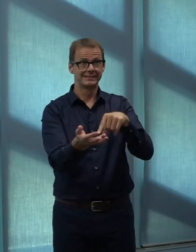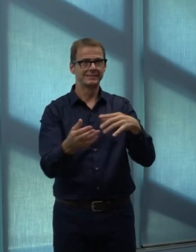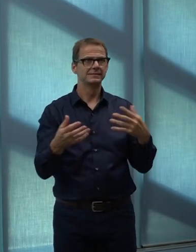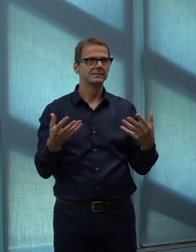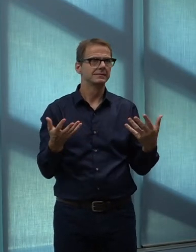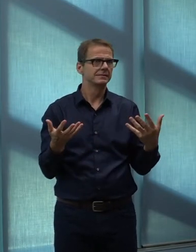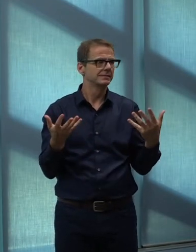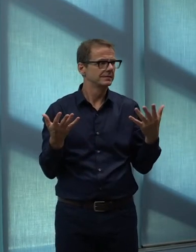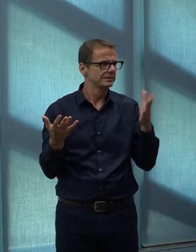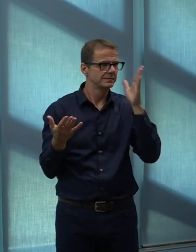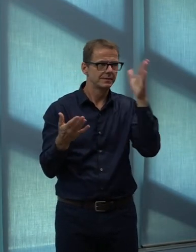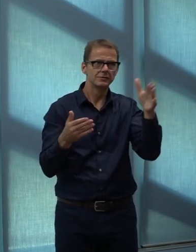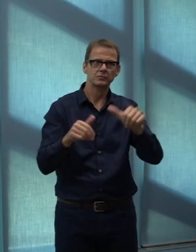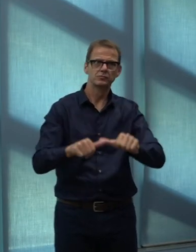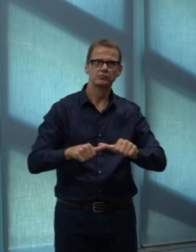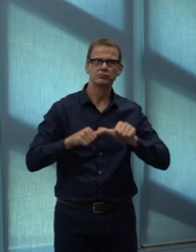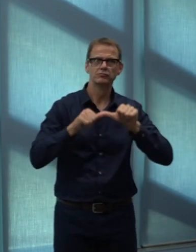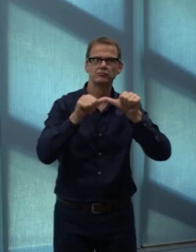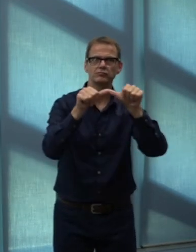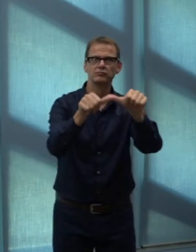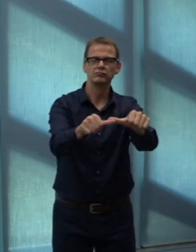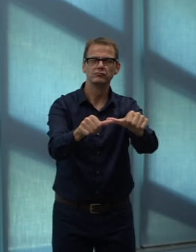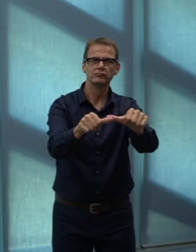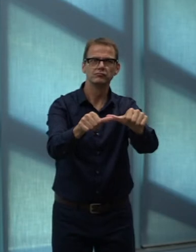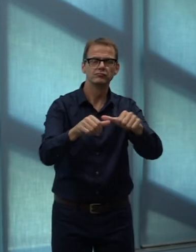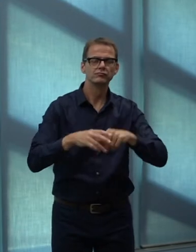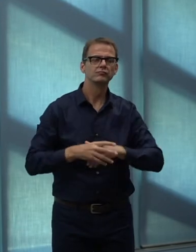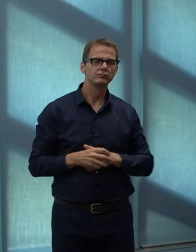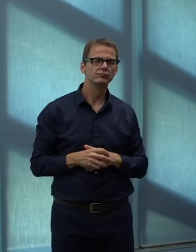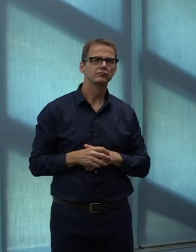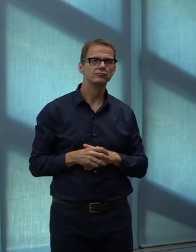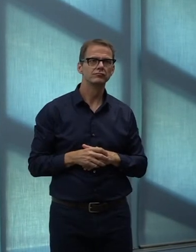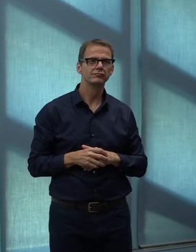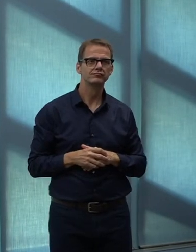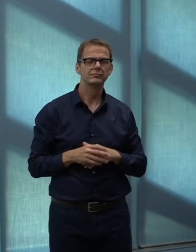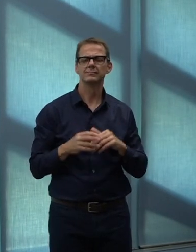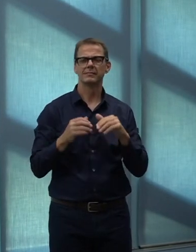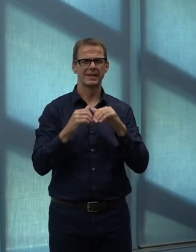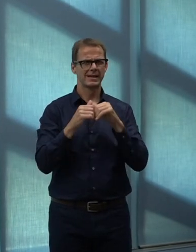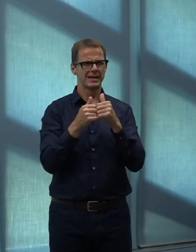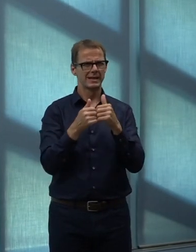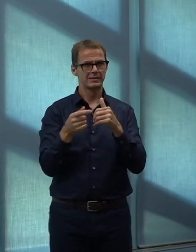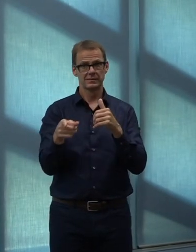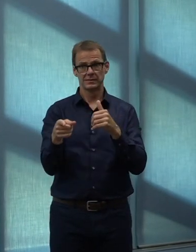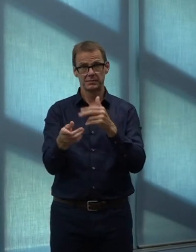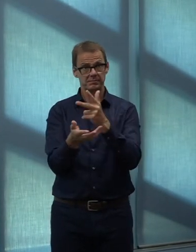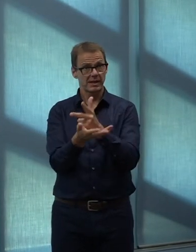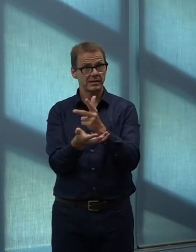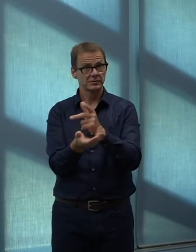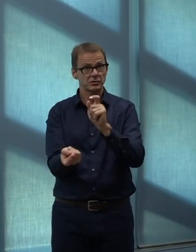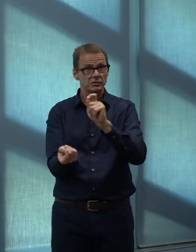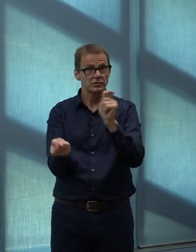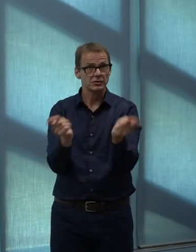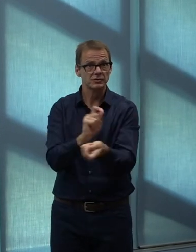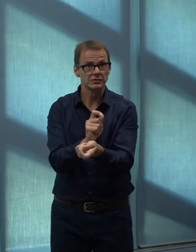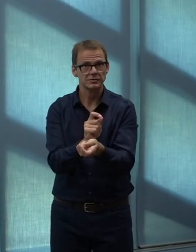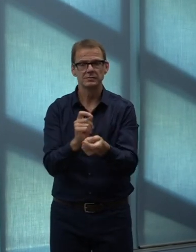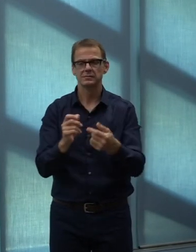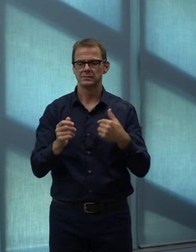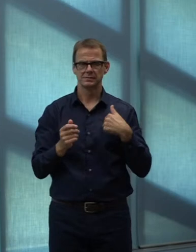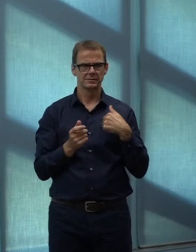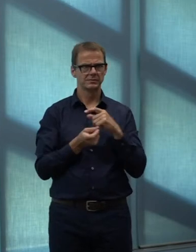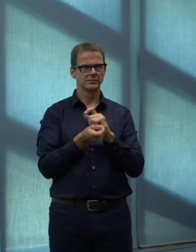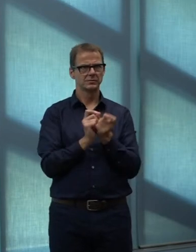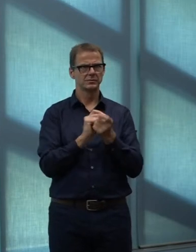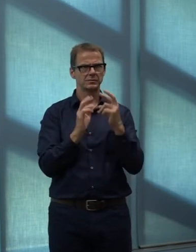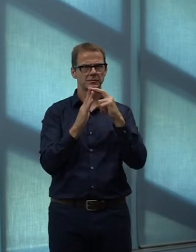encourages alternative modes of transportation, which will help support the city's climate change adaptation and resilience strategy. And like Kim said, during our